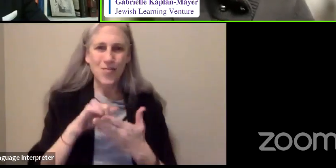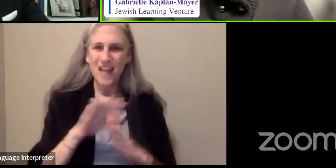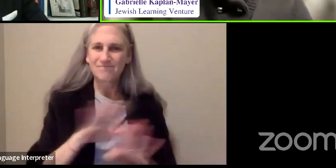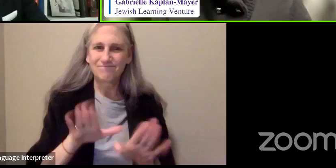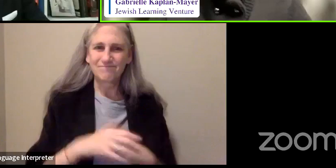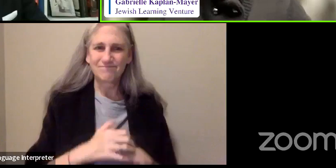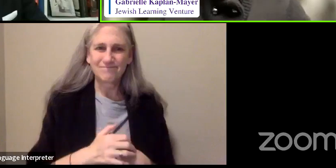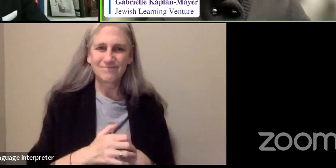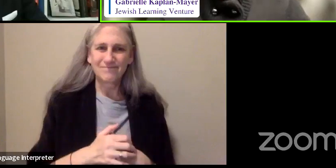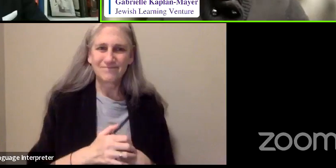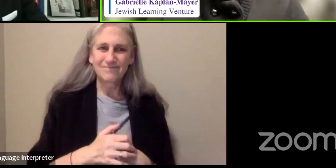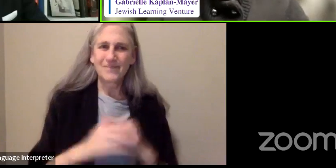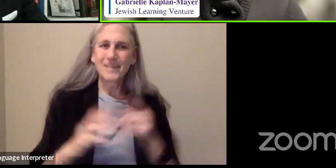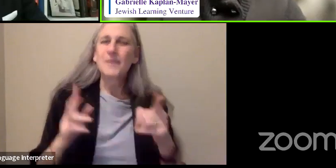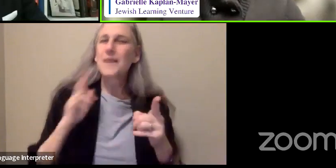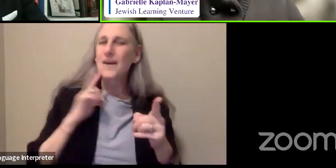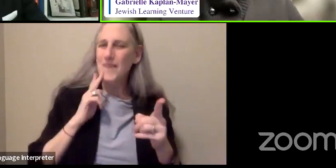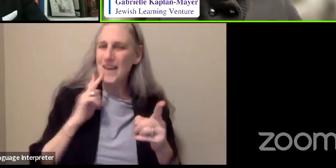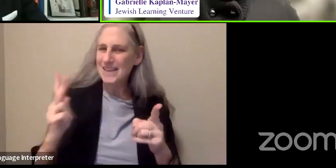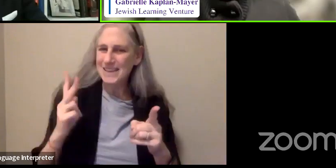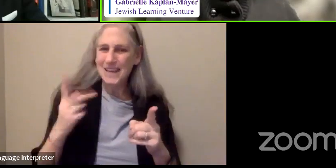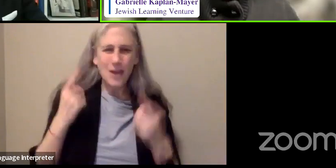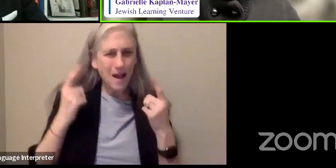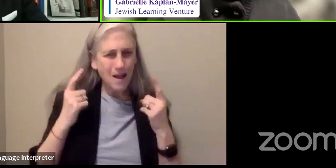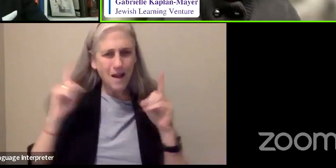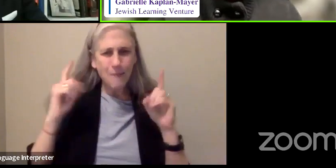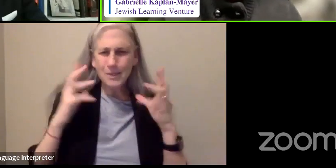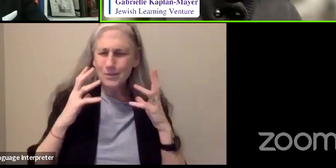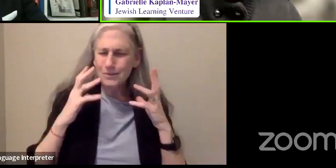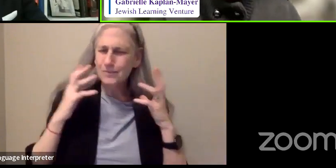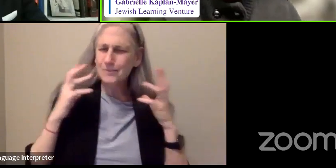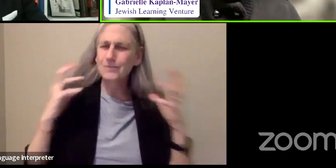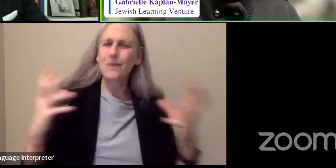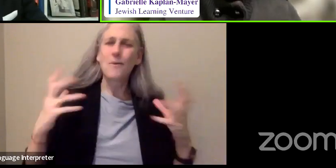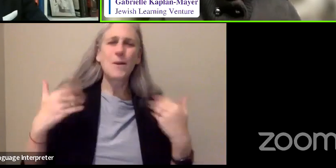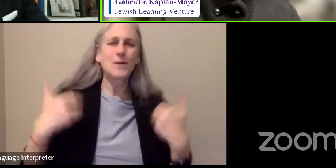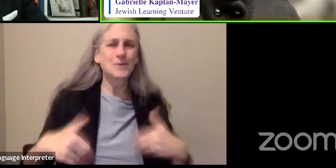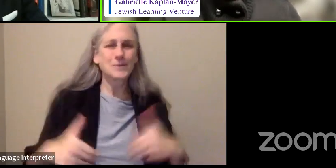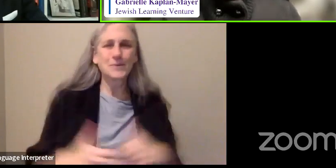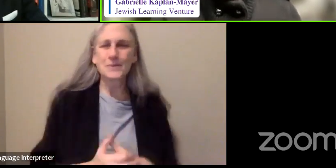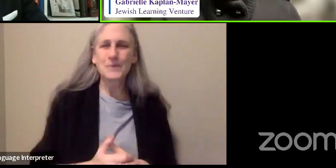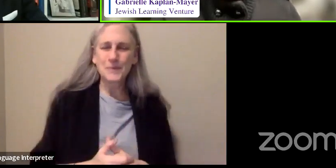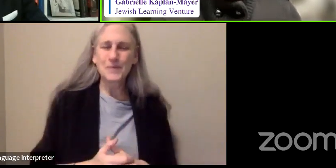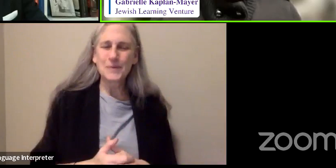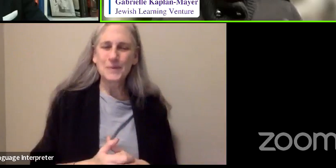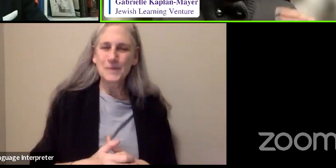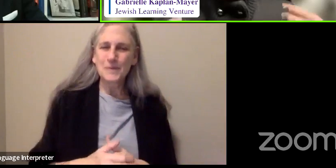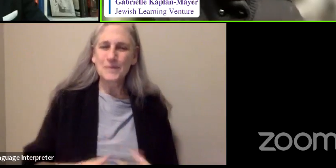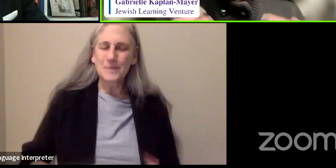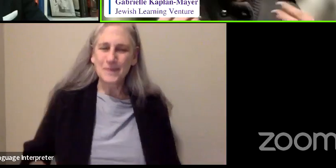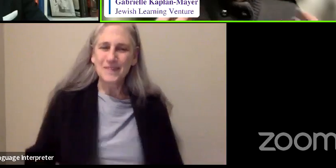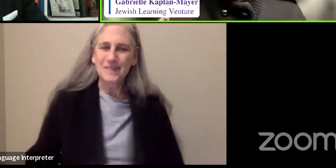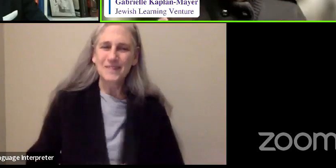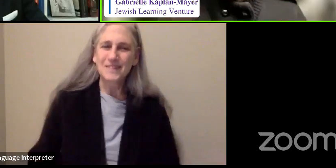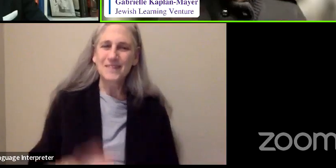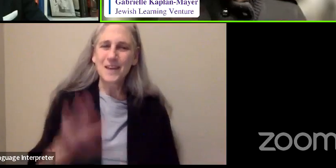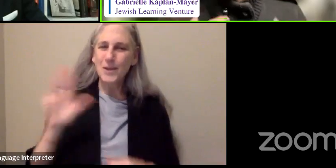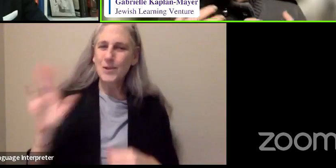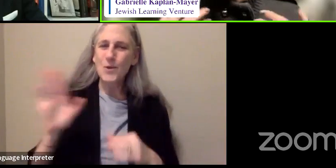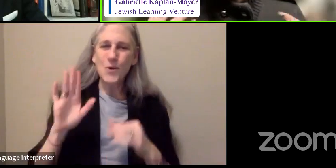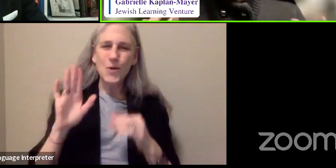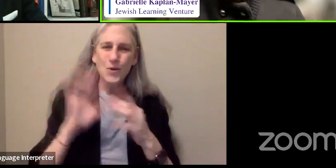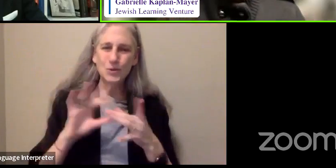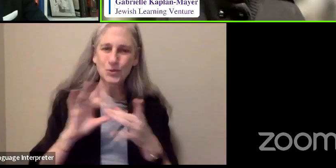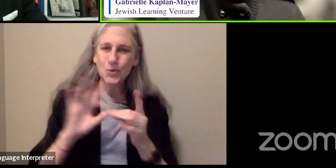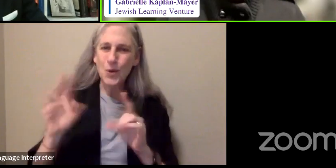Well, clearly, you have accomplished so much. And I think, I think that those are, those are words that